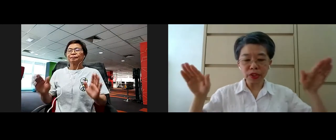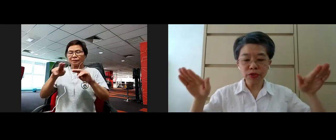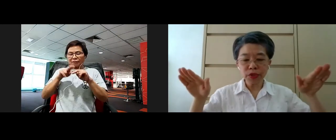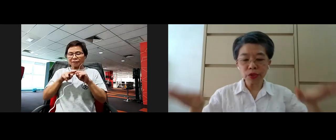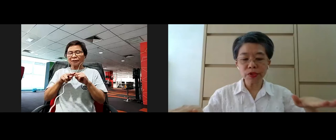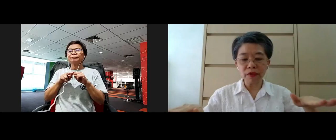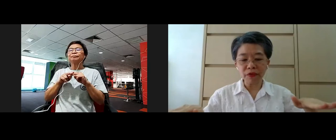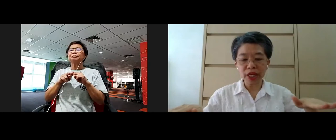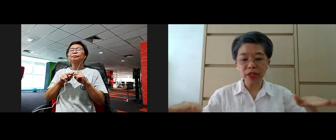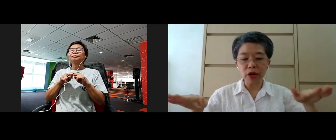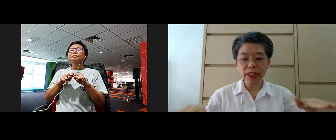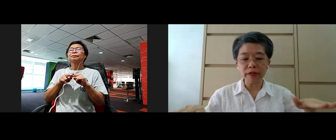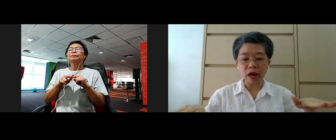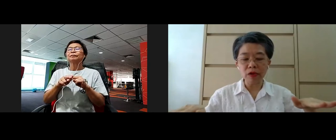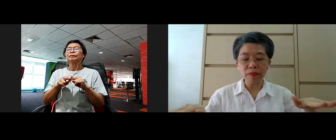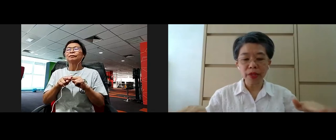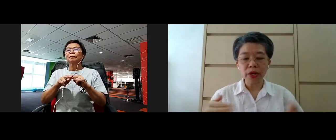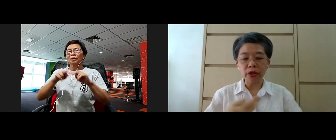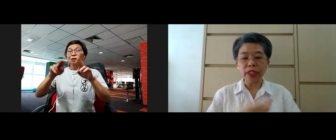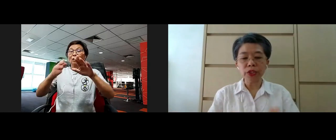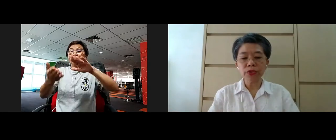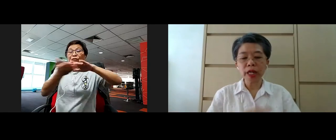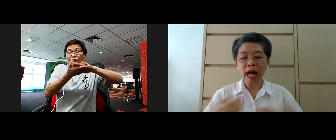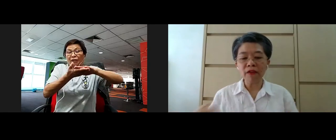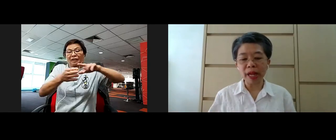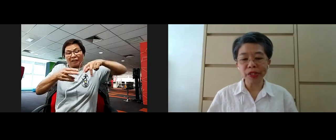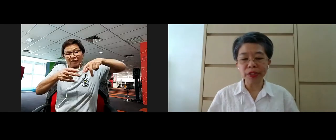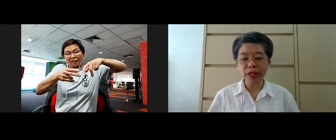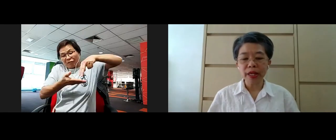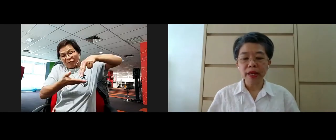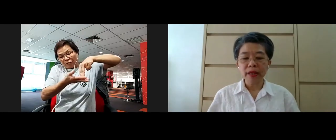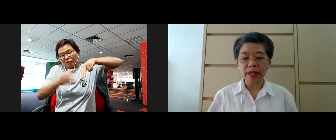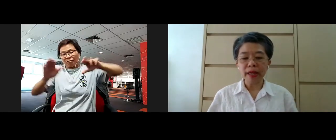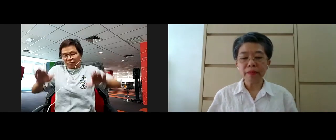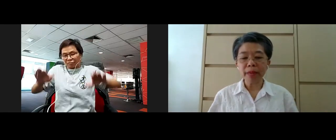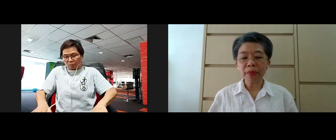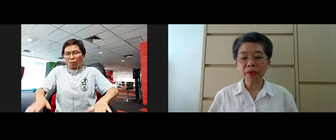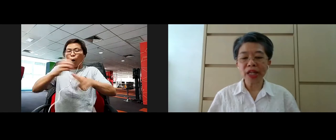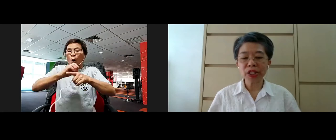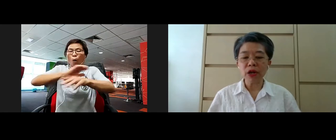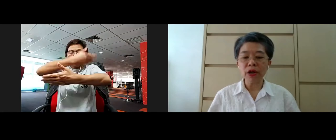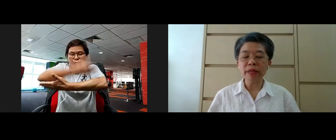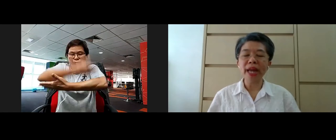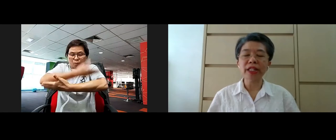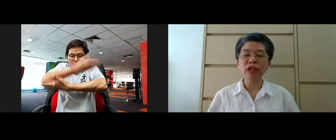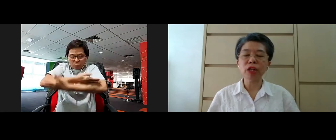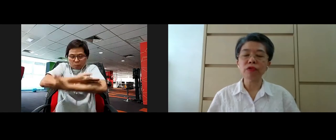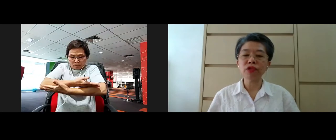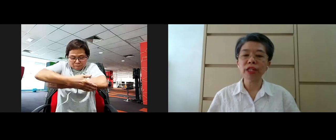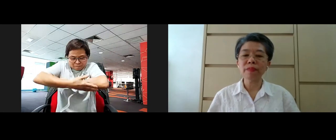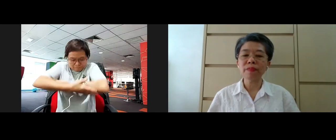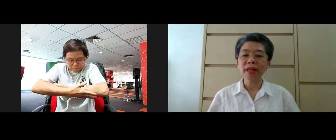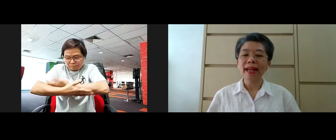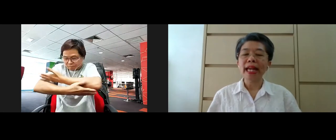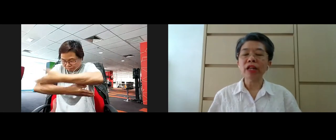with the two soles of the feet on the ground, or the two calf muscle, yeah, being pressed on the meditation